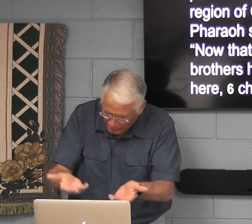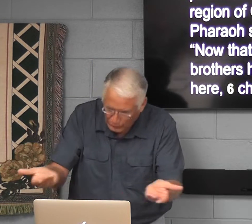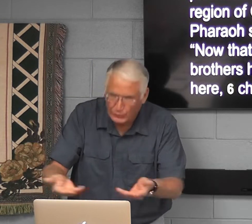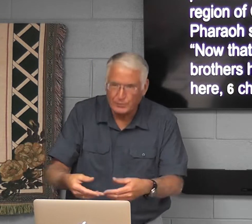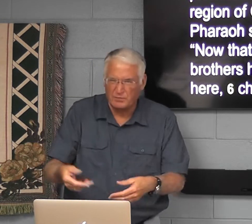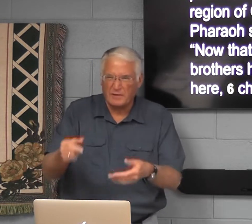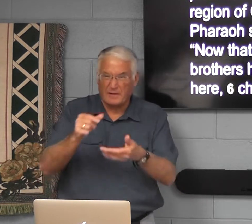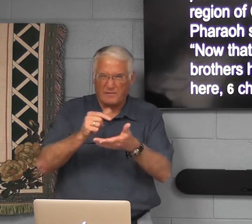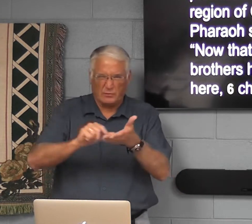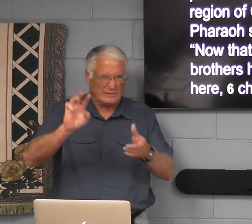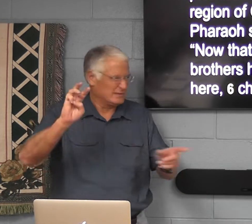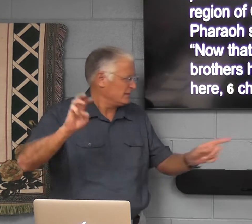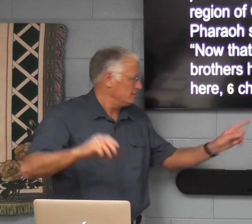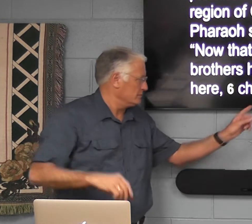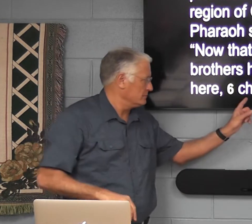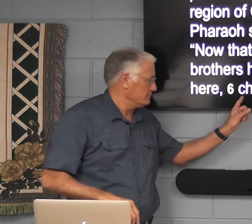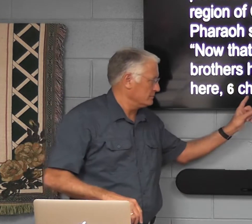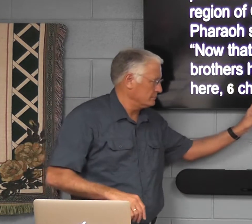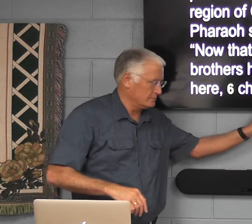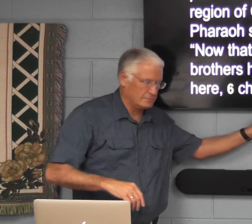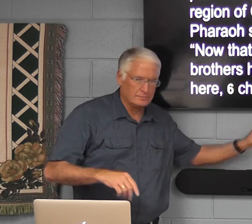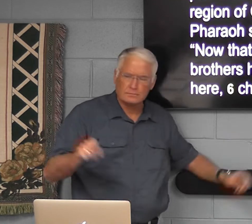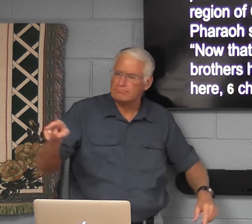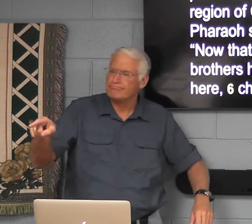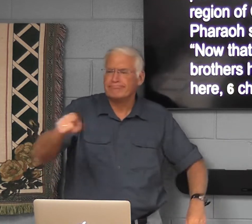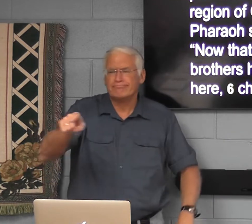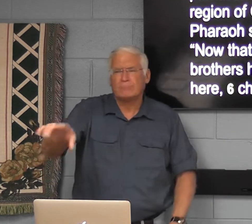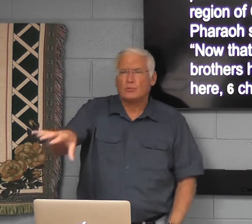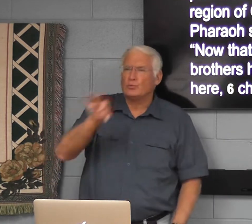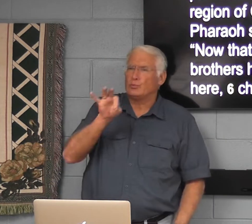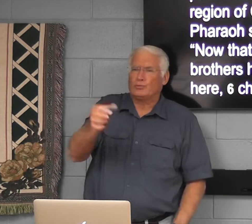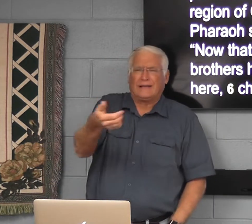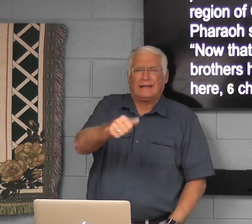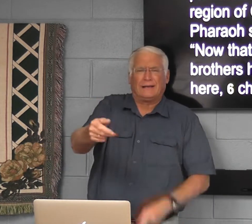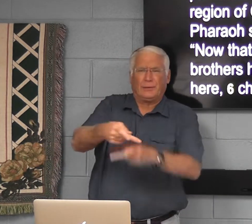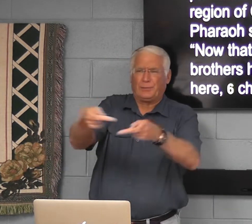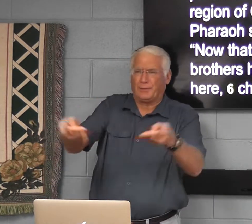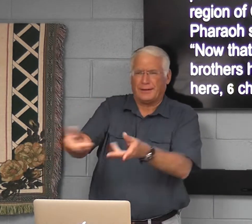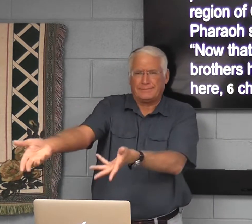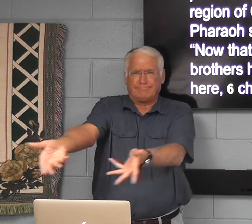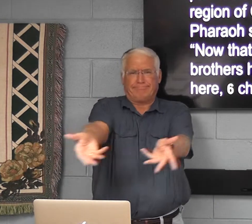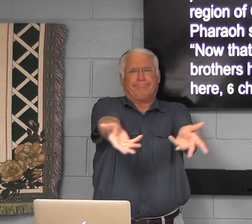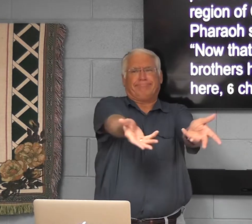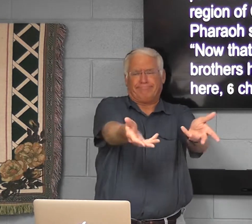here. Verse 6 says, Choose any place.